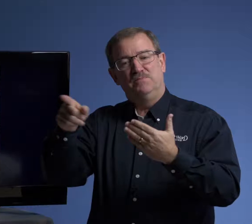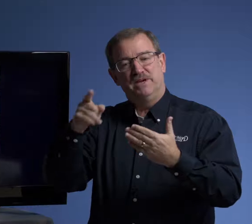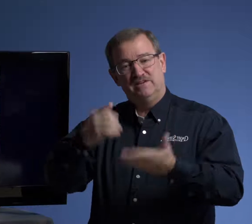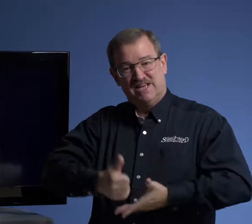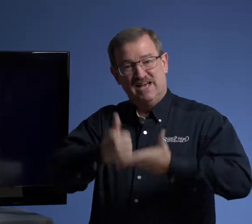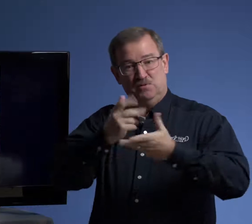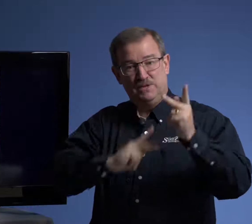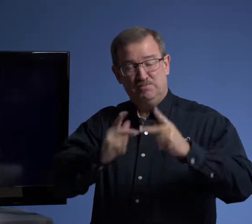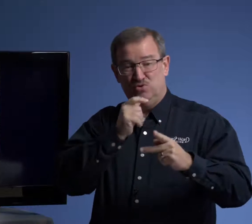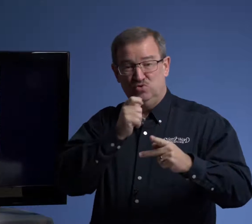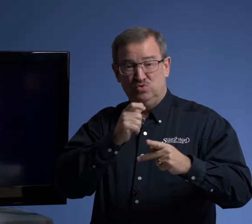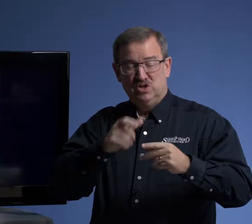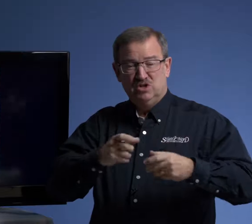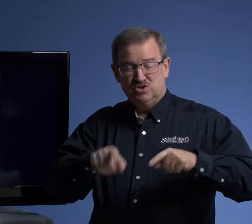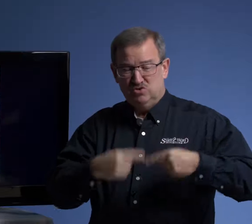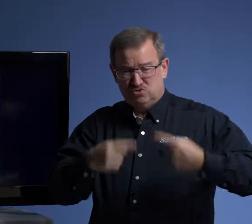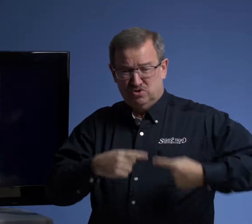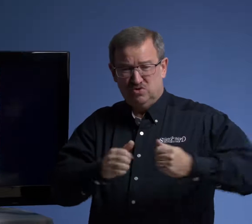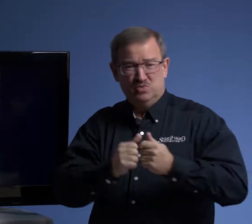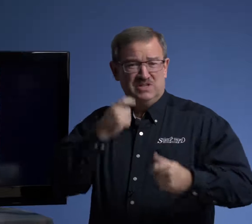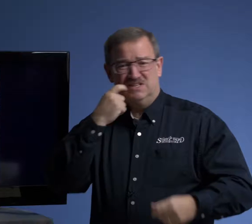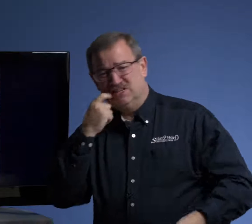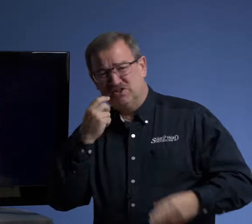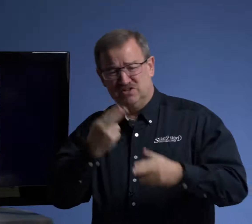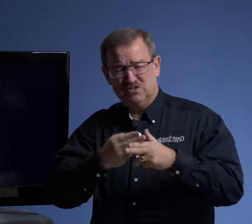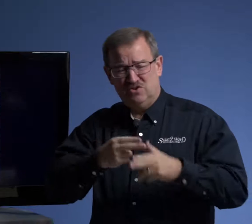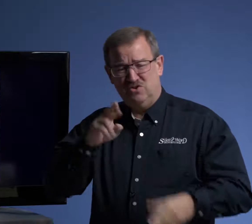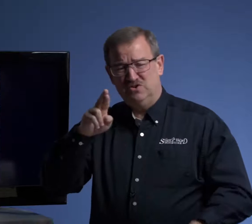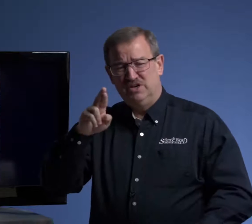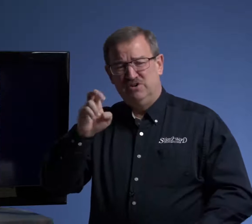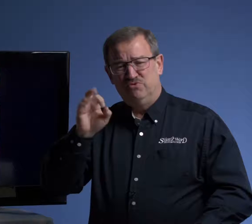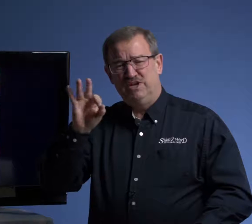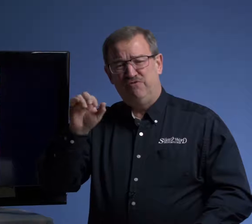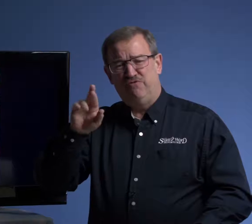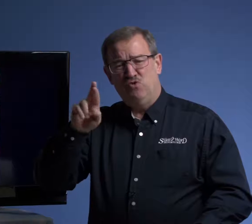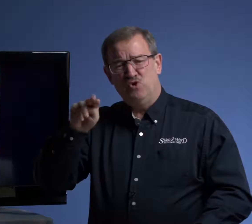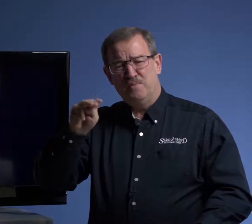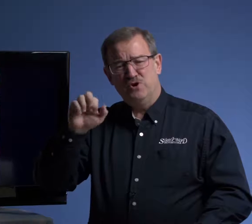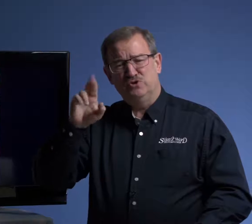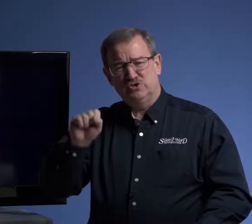there to help people who who struggle with addiction. It's called Reformers